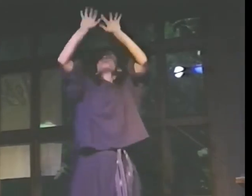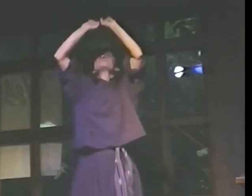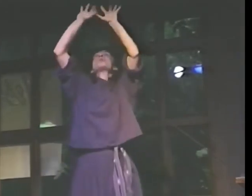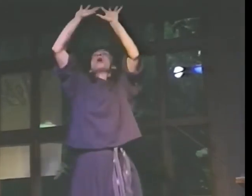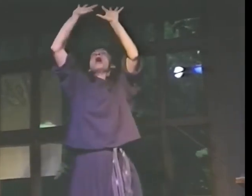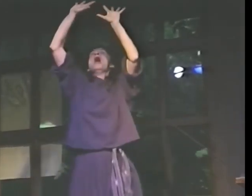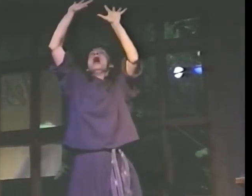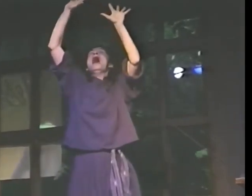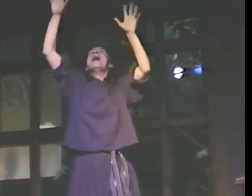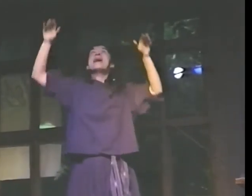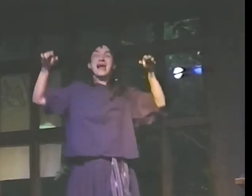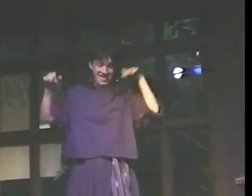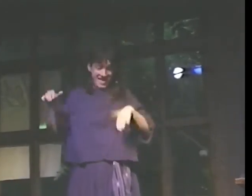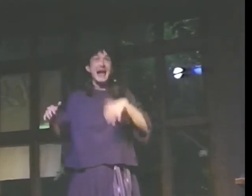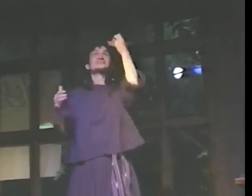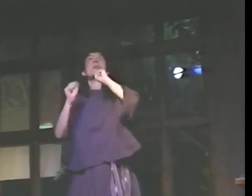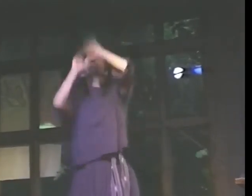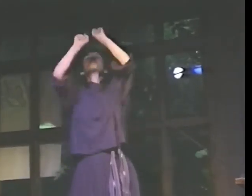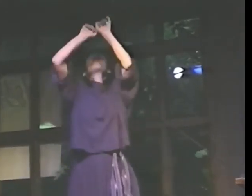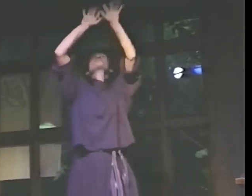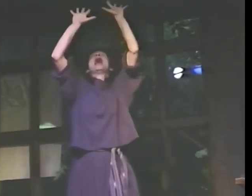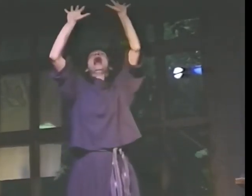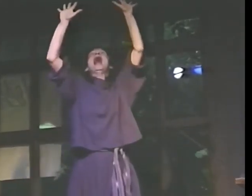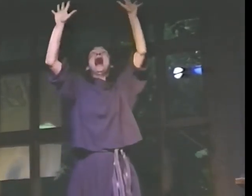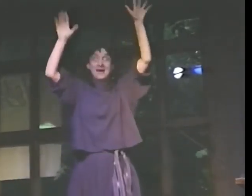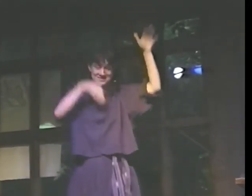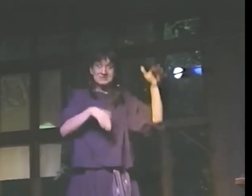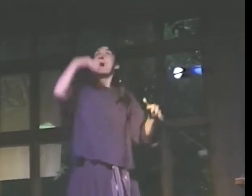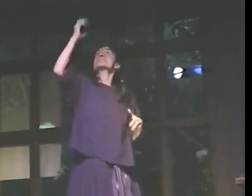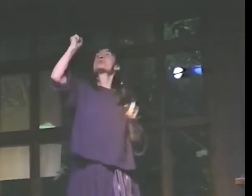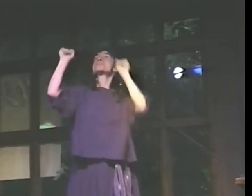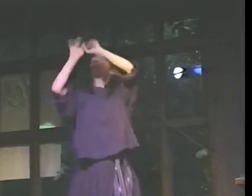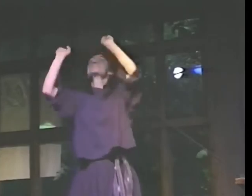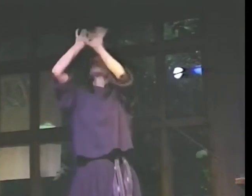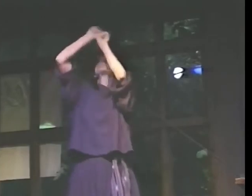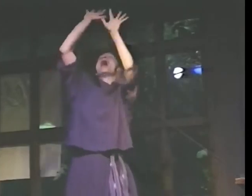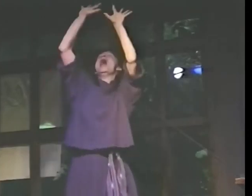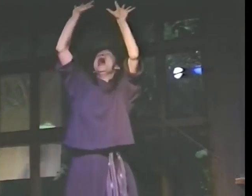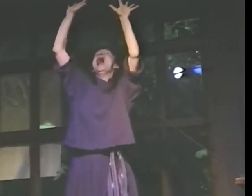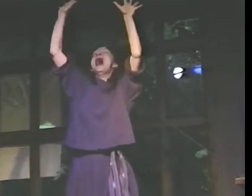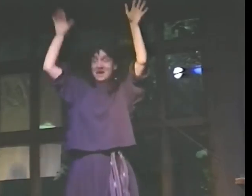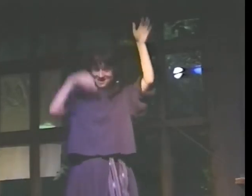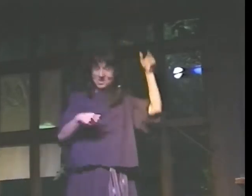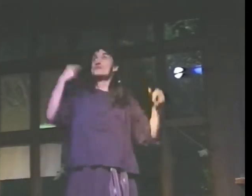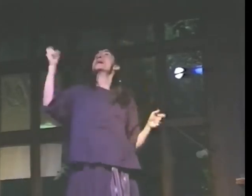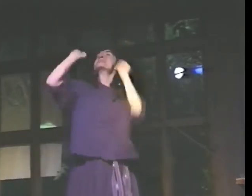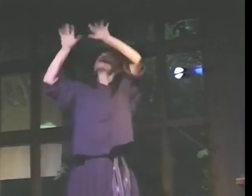Red, yellow, blue, green,